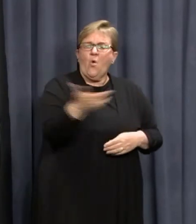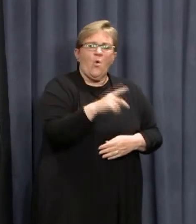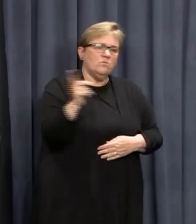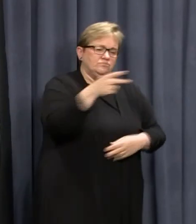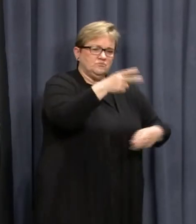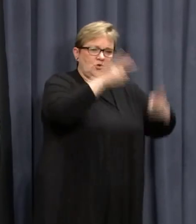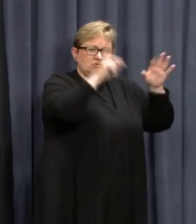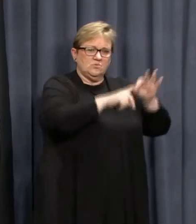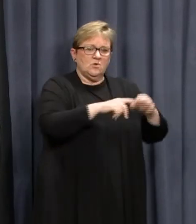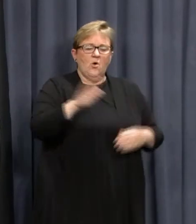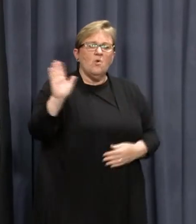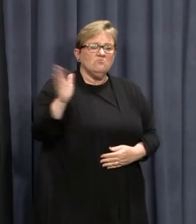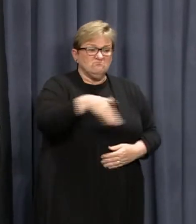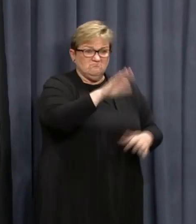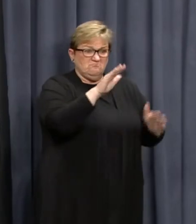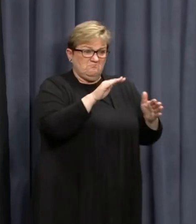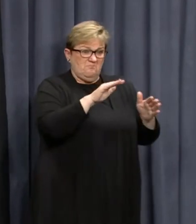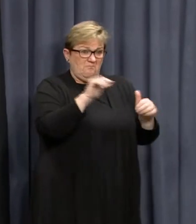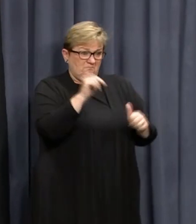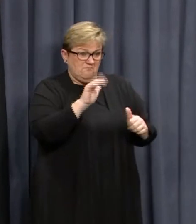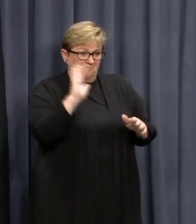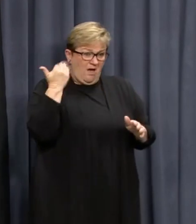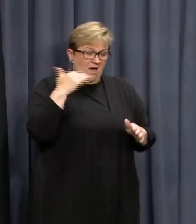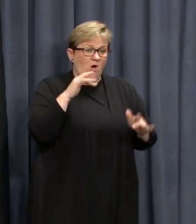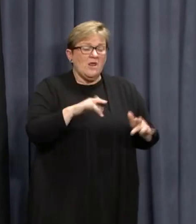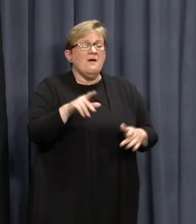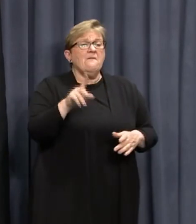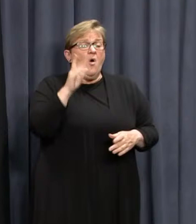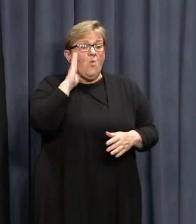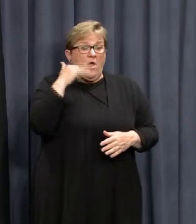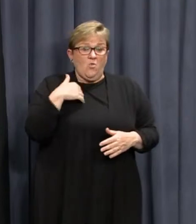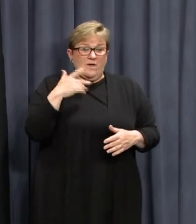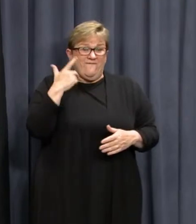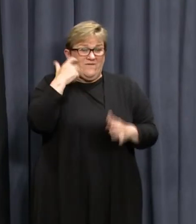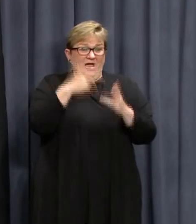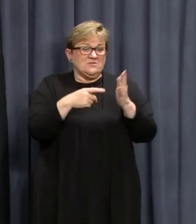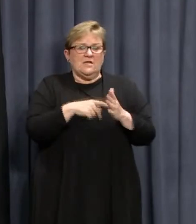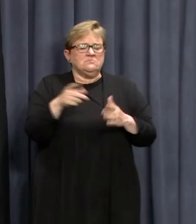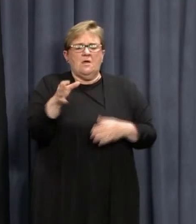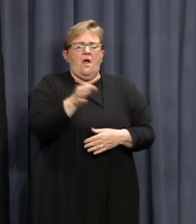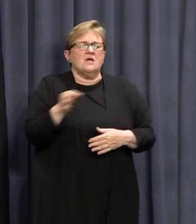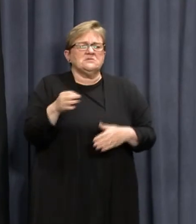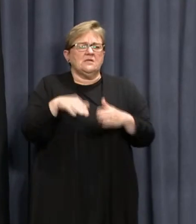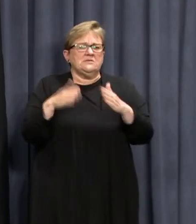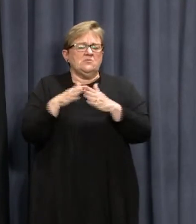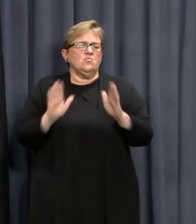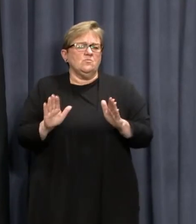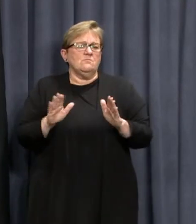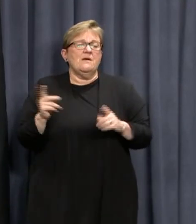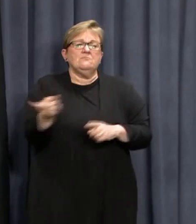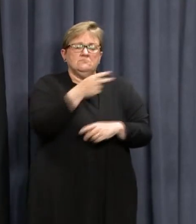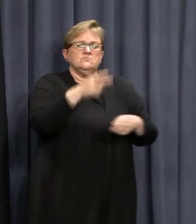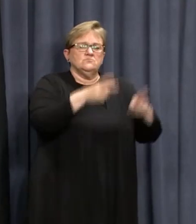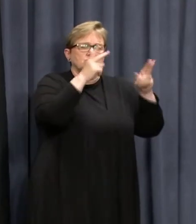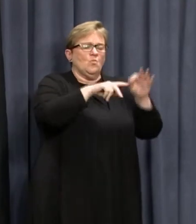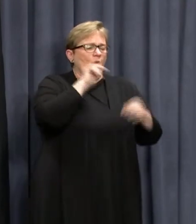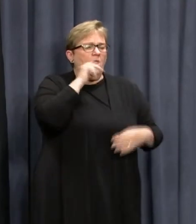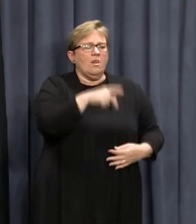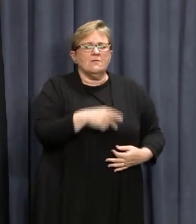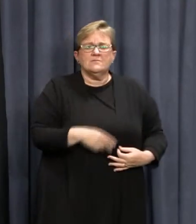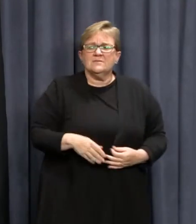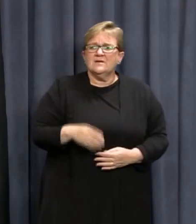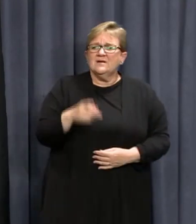into hotel quarantine or have gone into hotel quarantine. But as soon as we found out, they're isolated in any event. Does it make